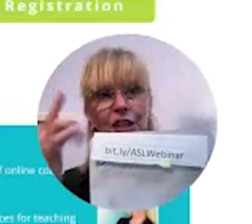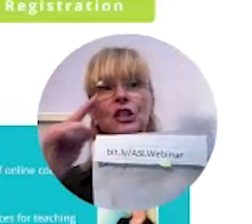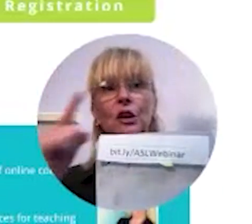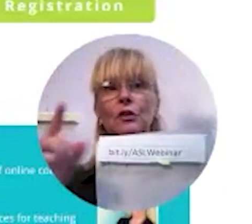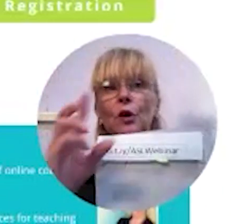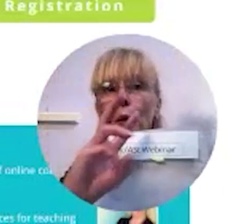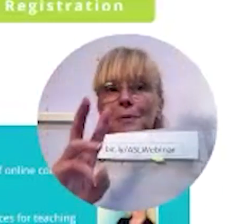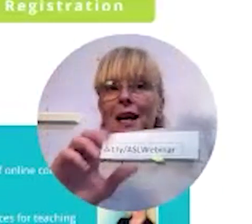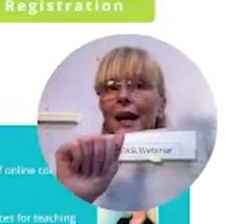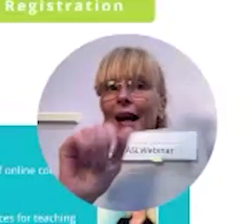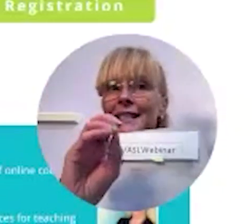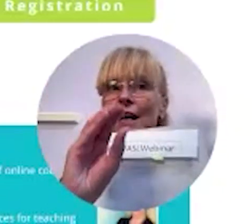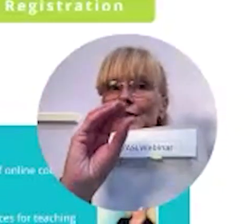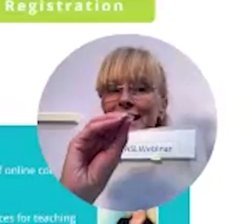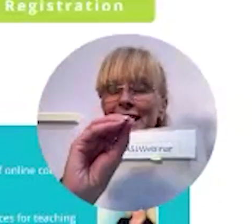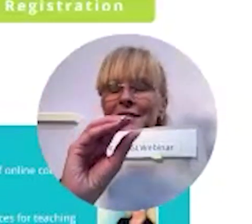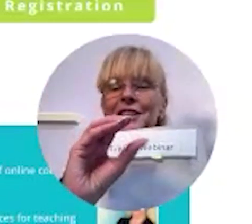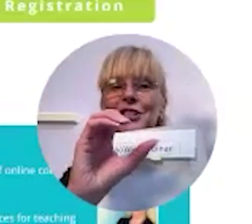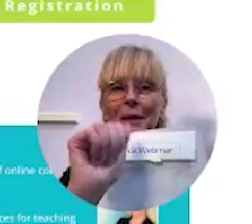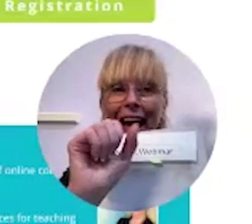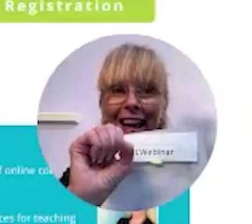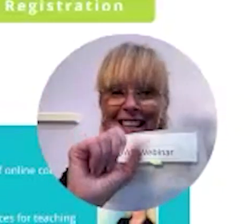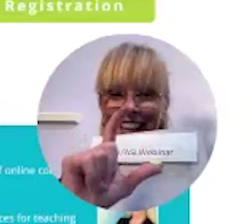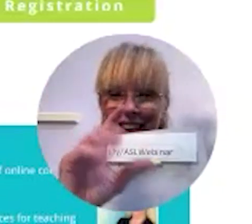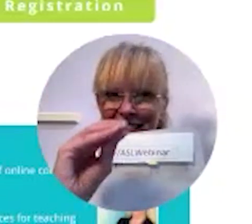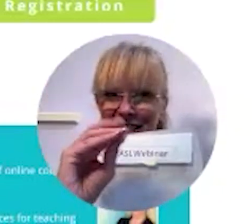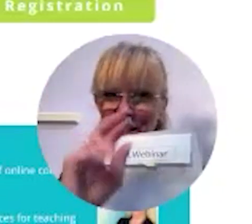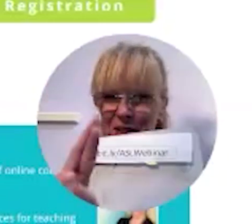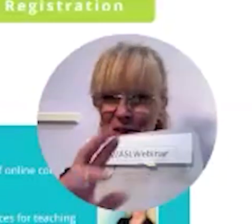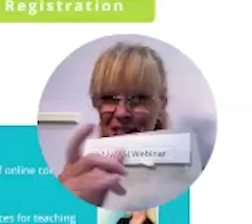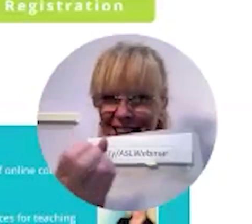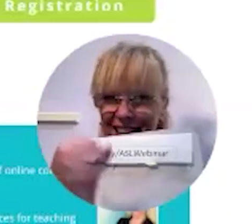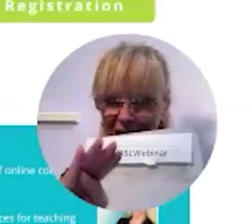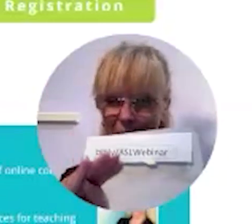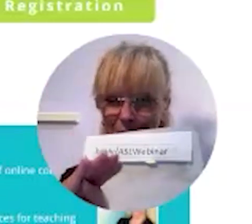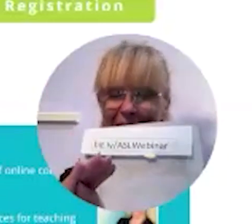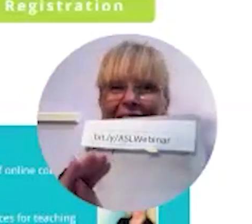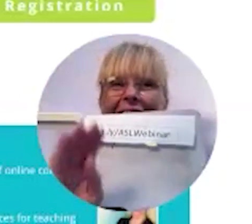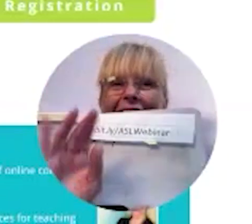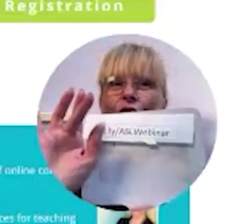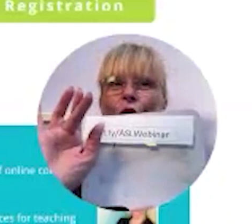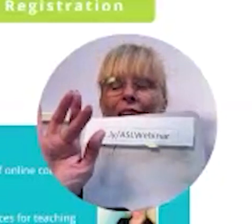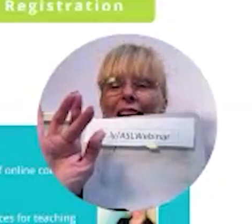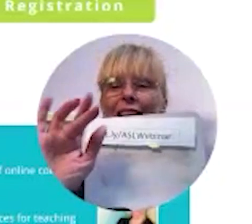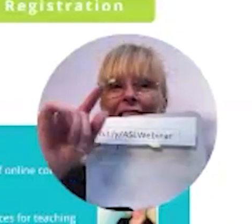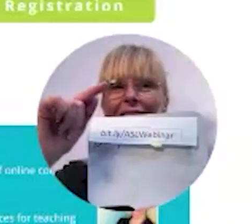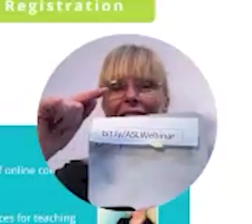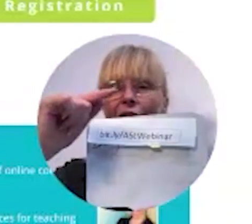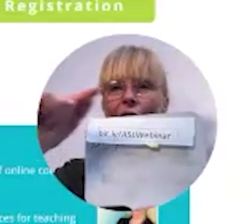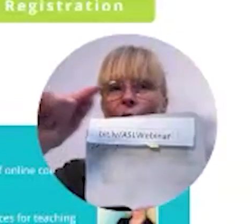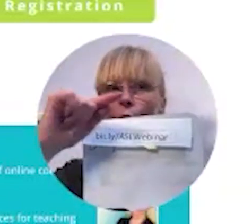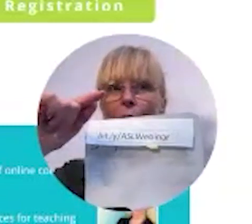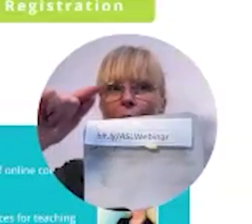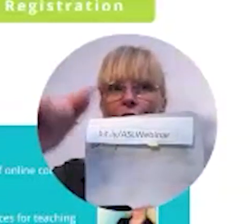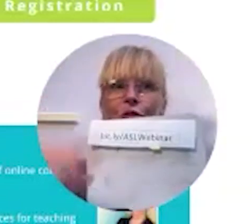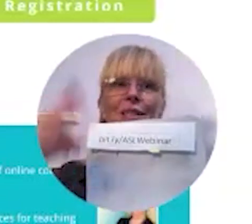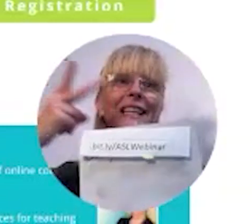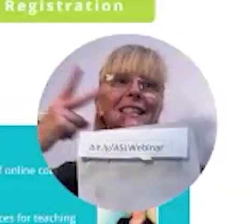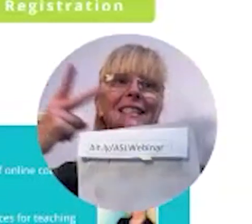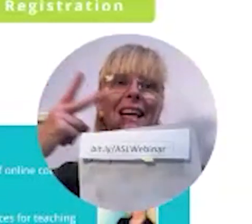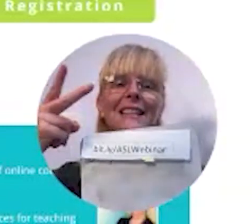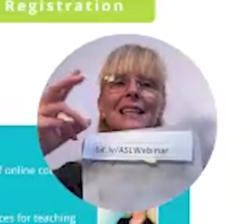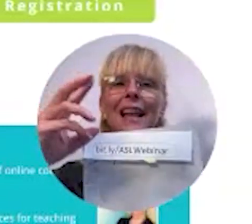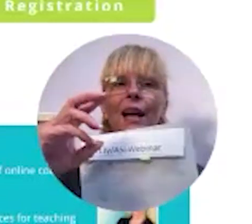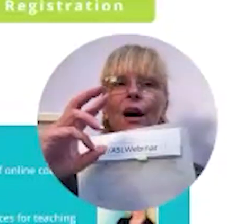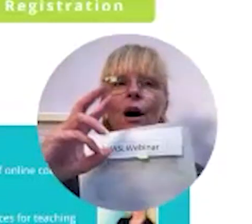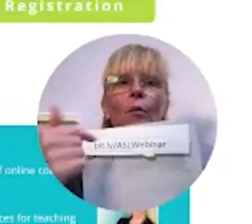you forget just go to our website asl excuse me aslteachingresources.com and you can click on one of the bars you'll